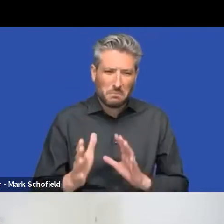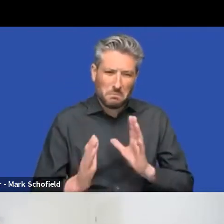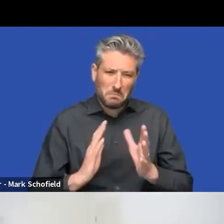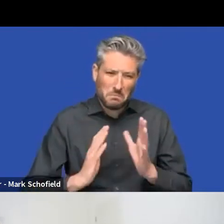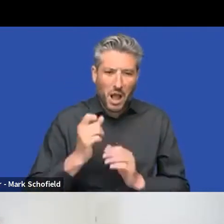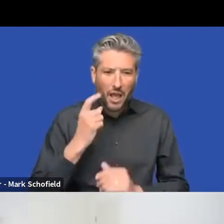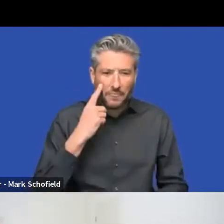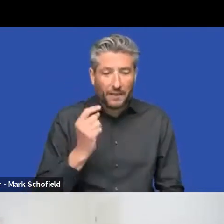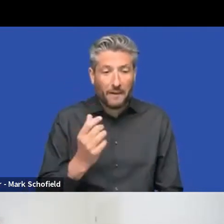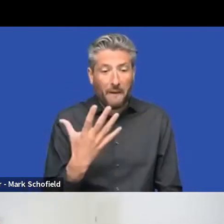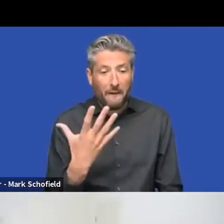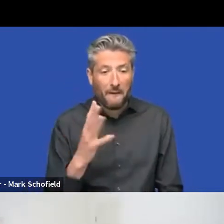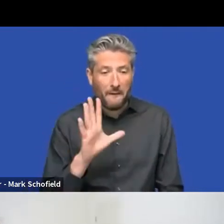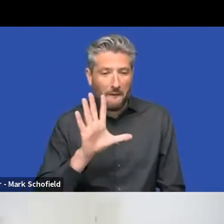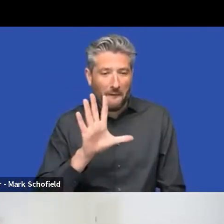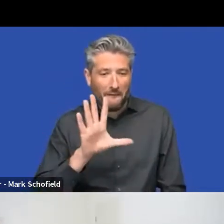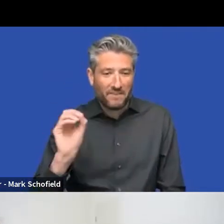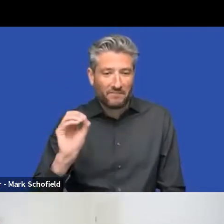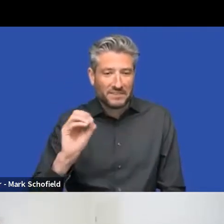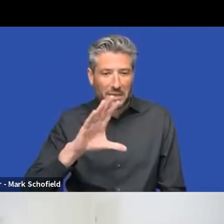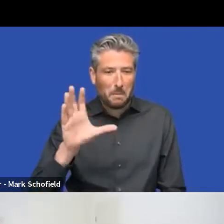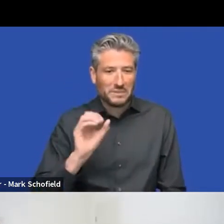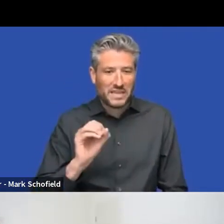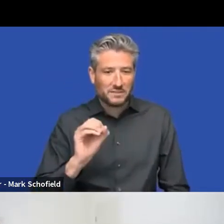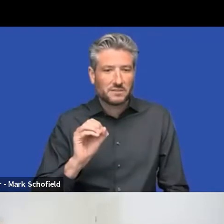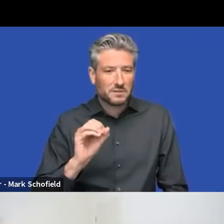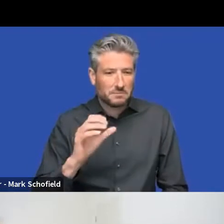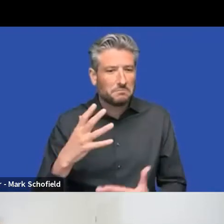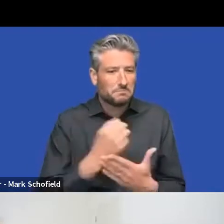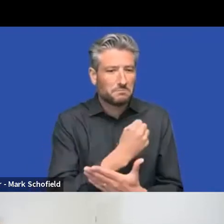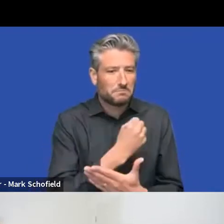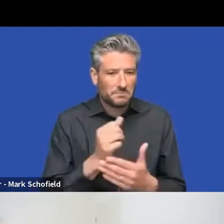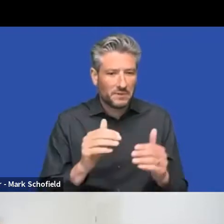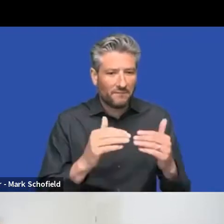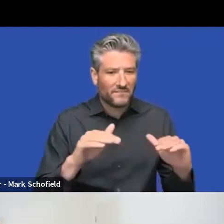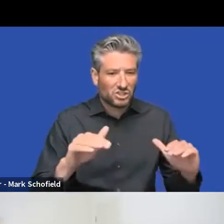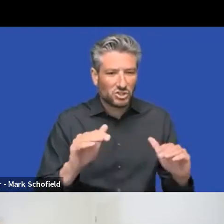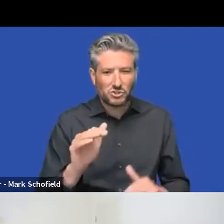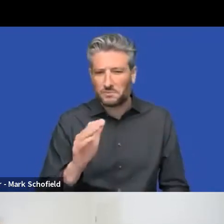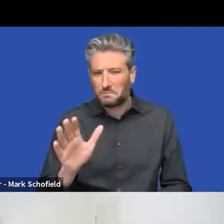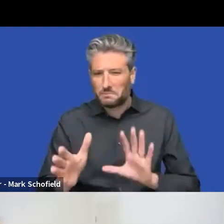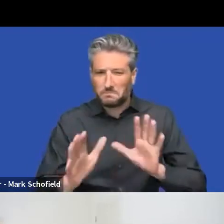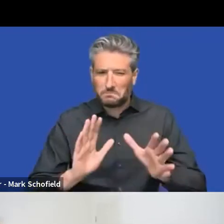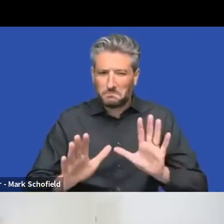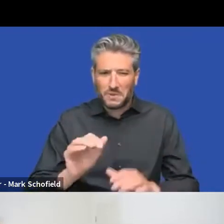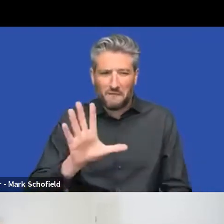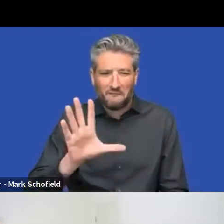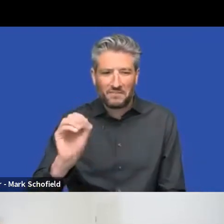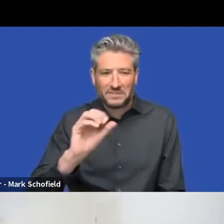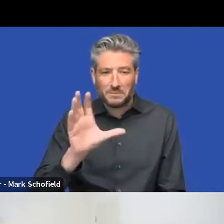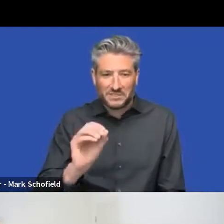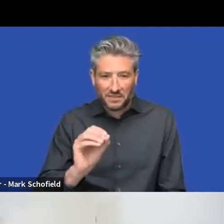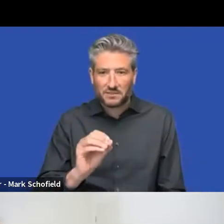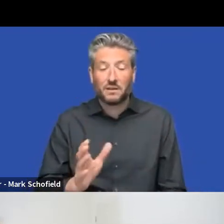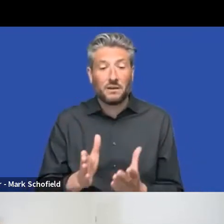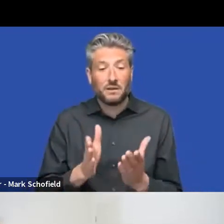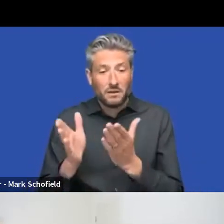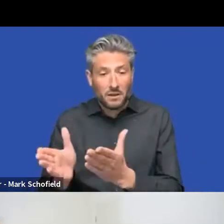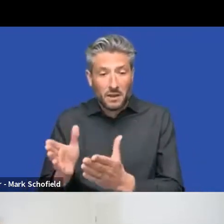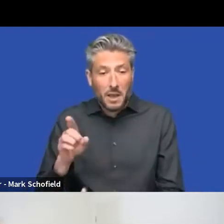this is going to be the 1.0 of the UI library. Uh, then, uh, mass is working on the API and I don't know, it probably can't put a percentage on how,